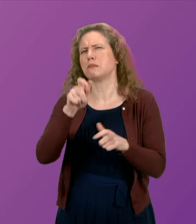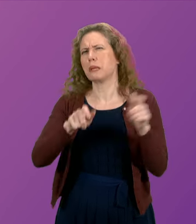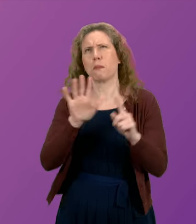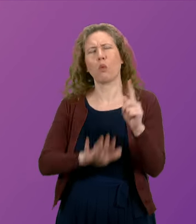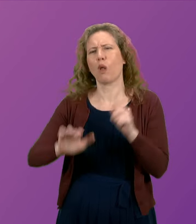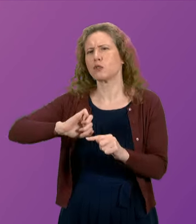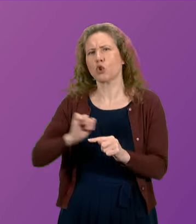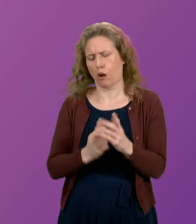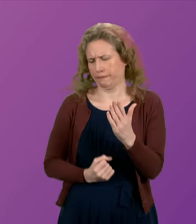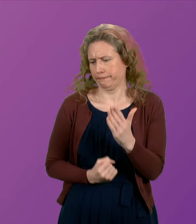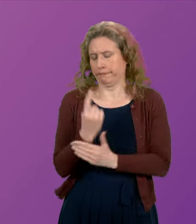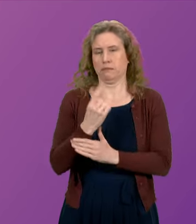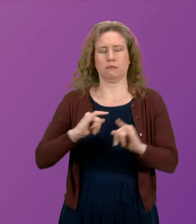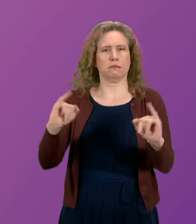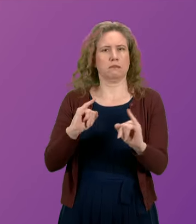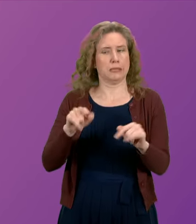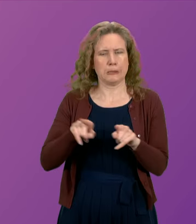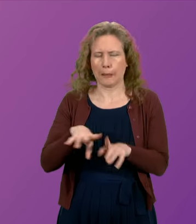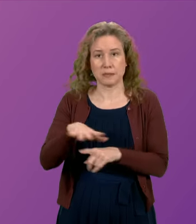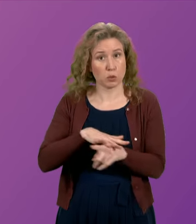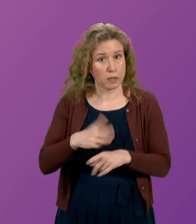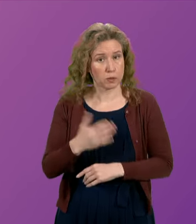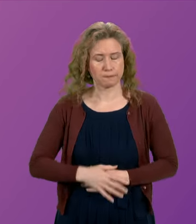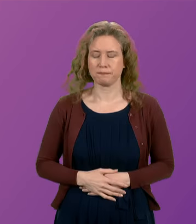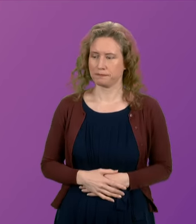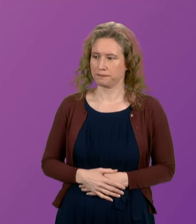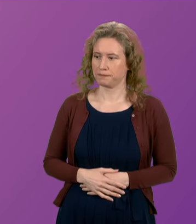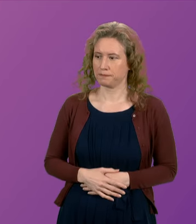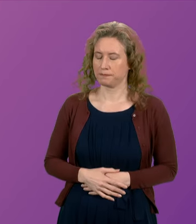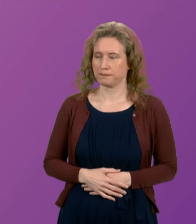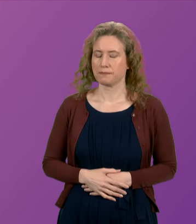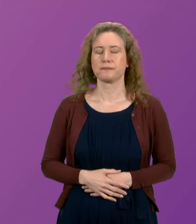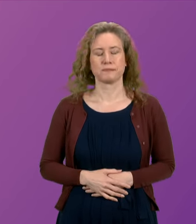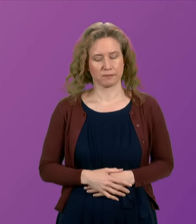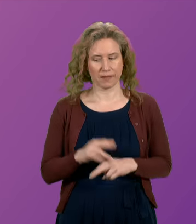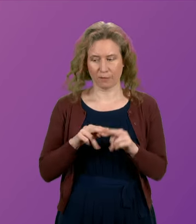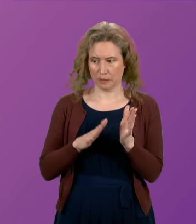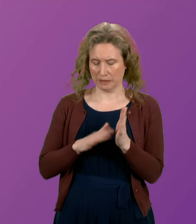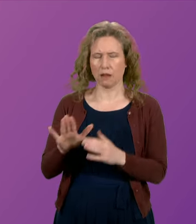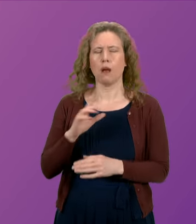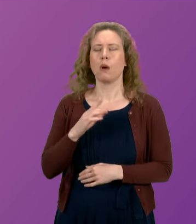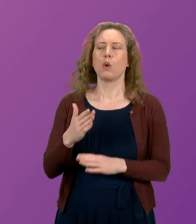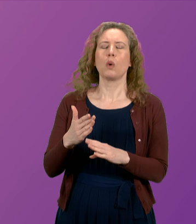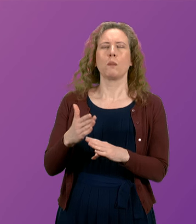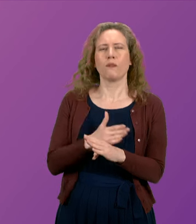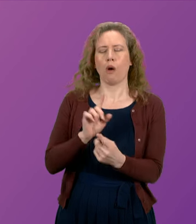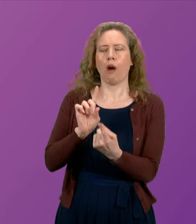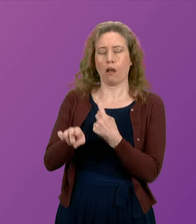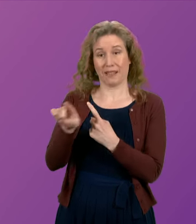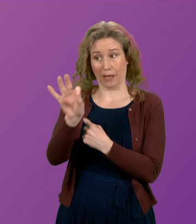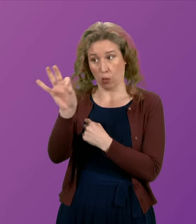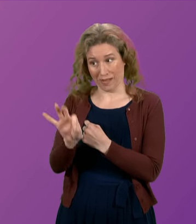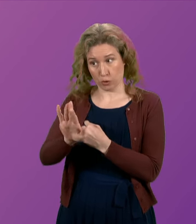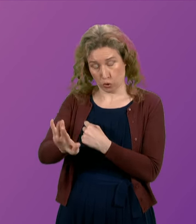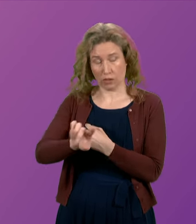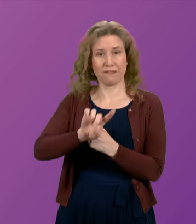who have found themselves in the same situation? First Minister. Before I address the substantive question that Douglas